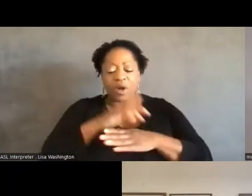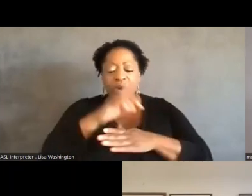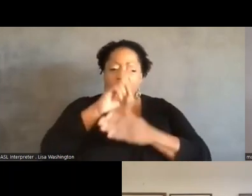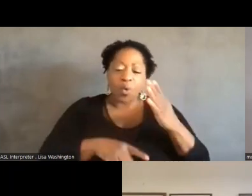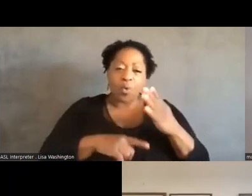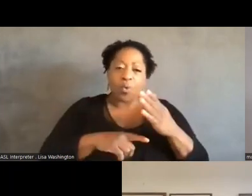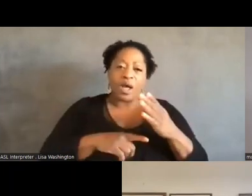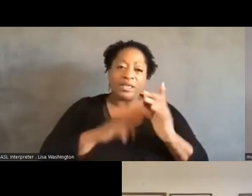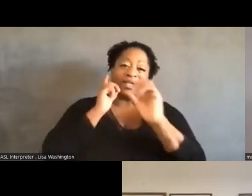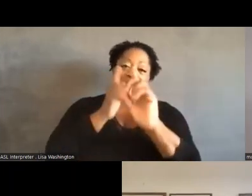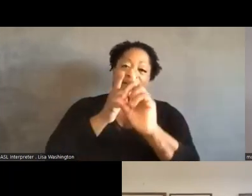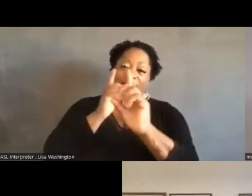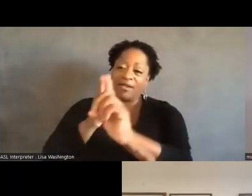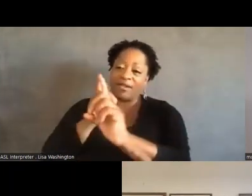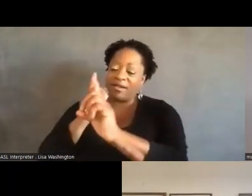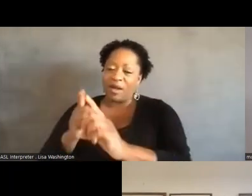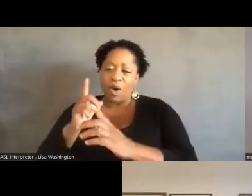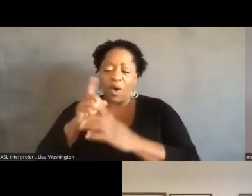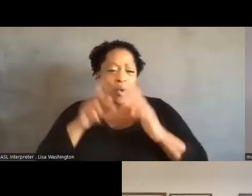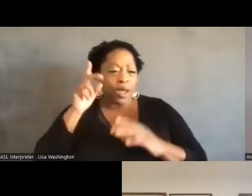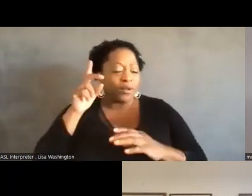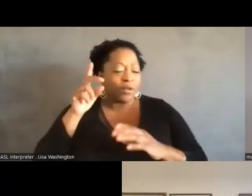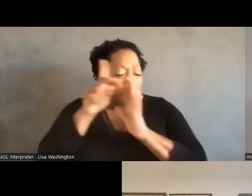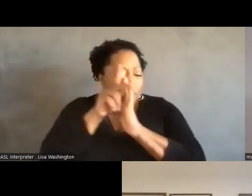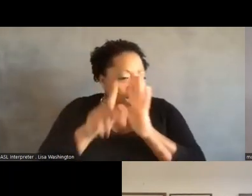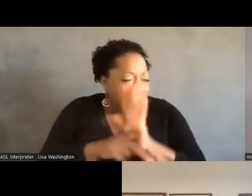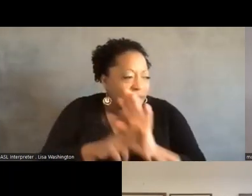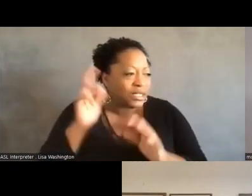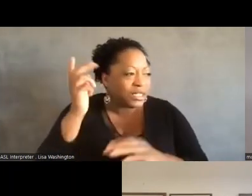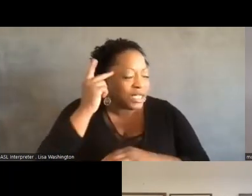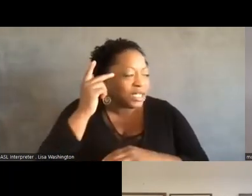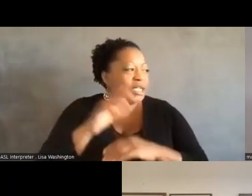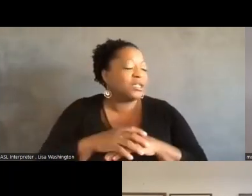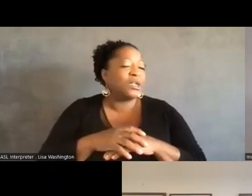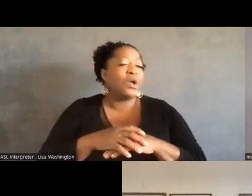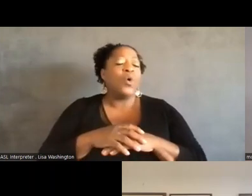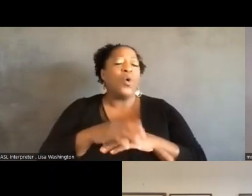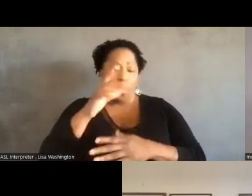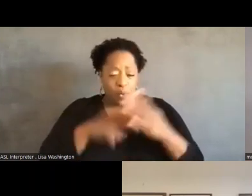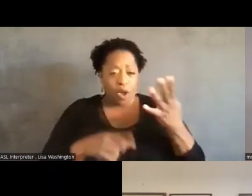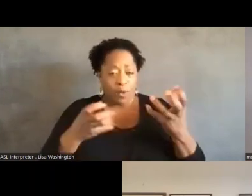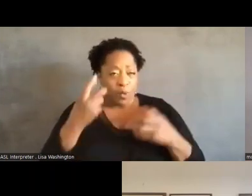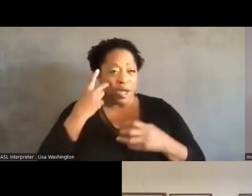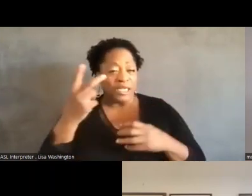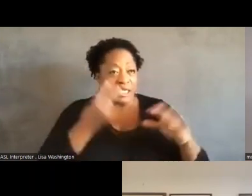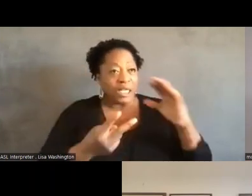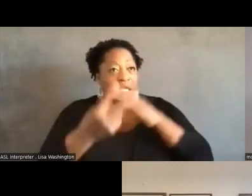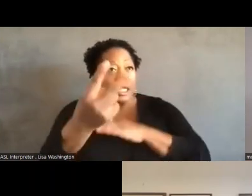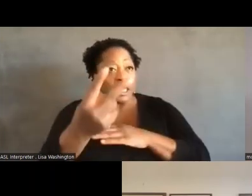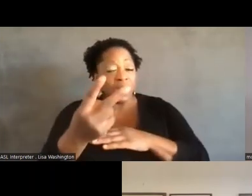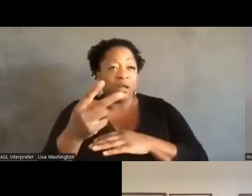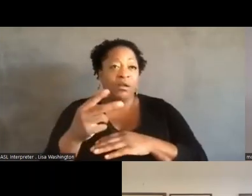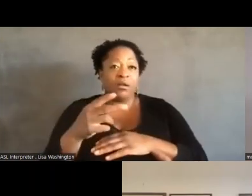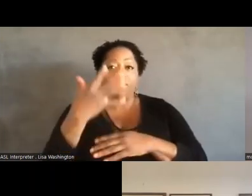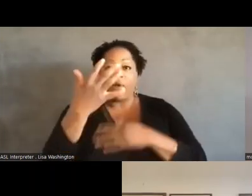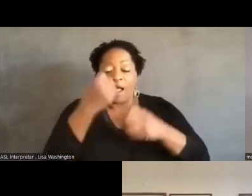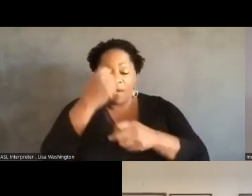target, what kind of like policies or, or things that we want to see, um, how it was